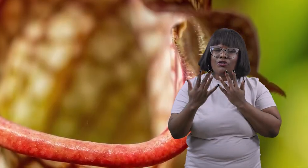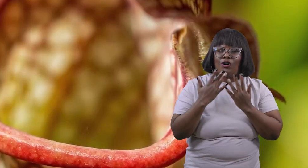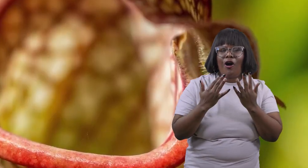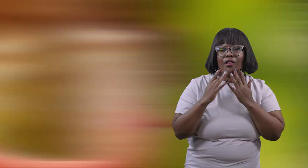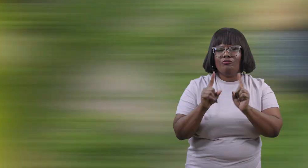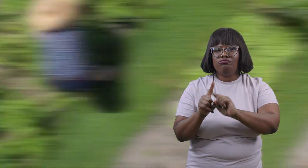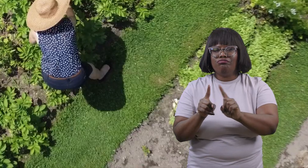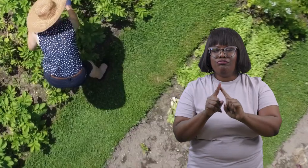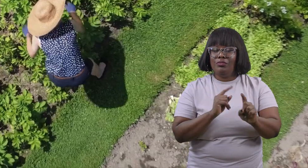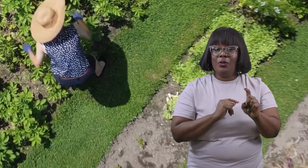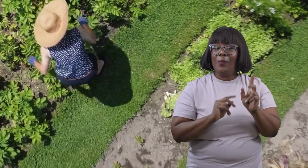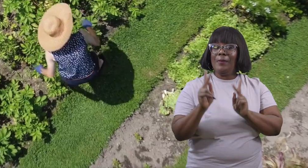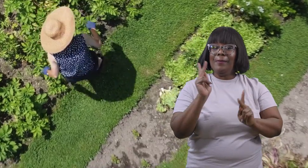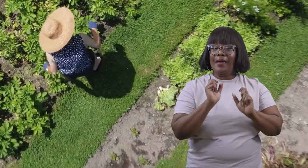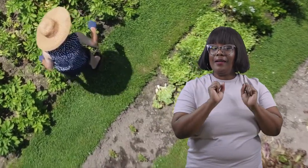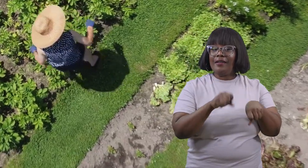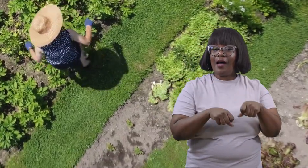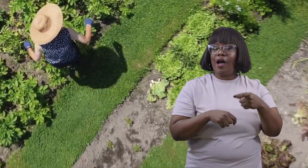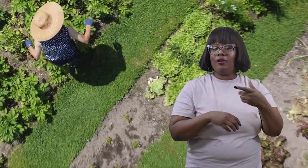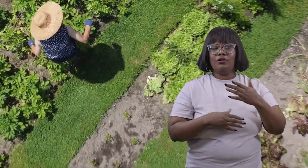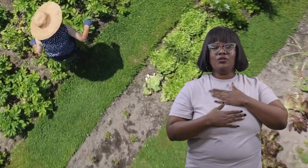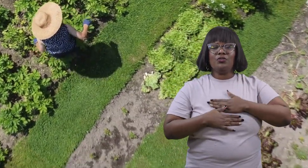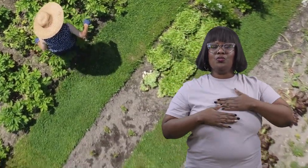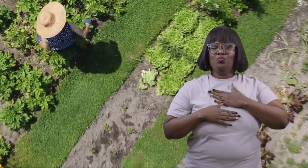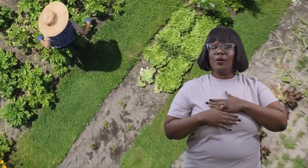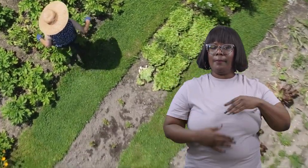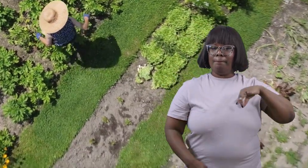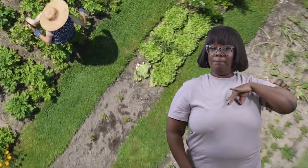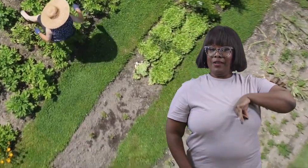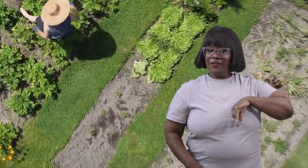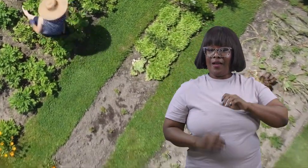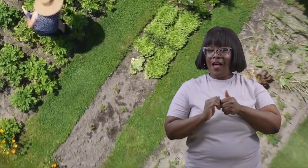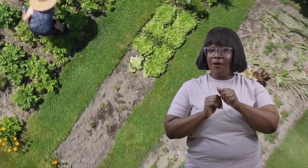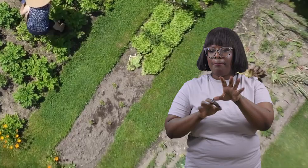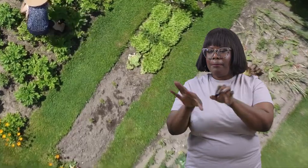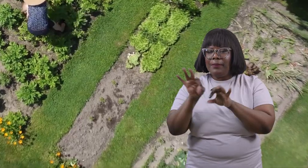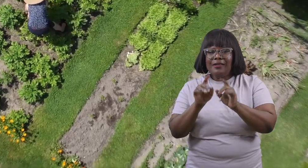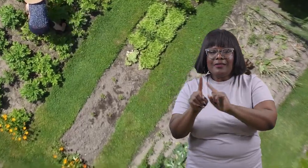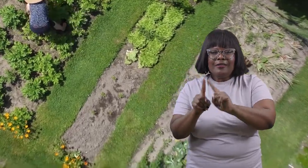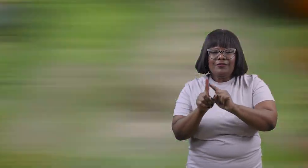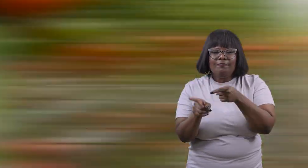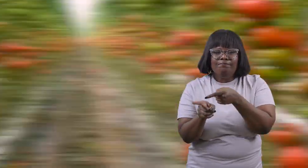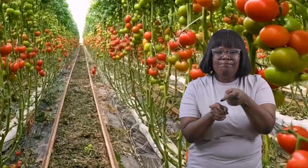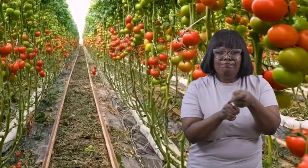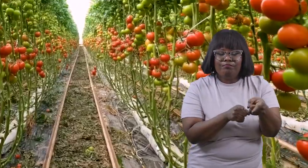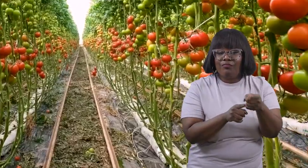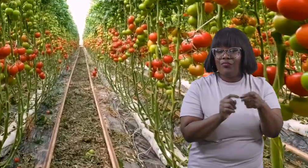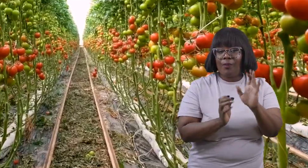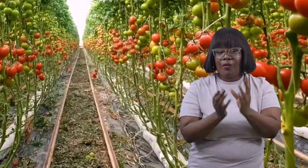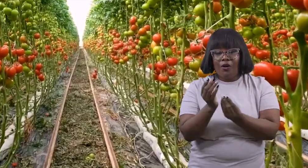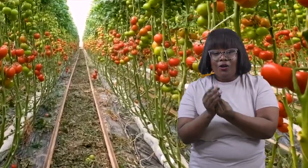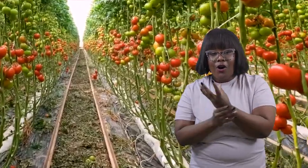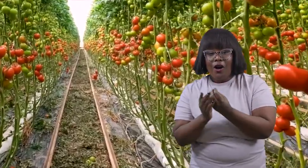so people can enjoy quite a few benefits by putting these kinds of plant species in their gardens or greenhouses